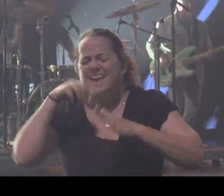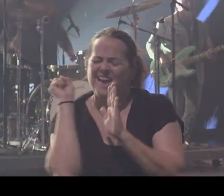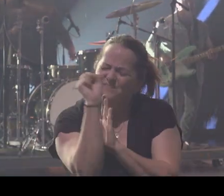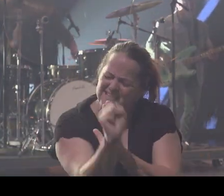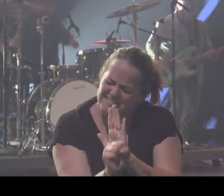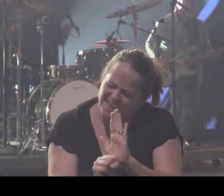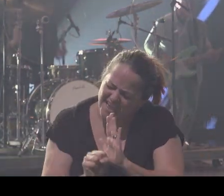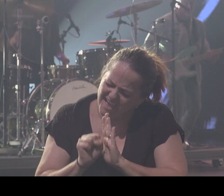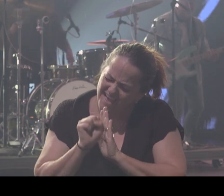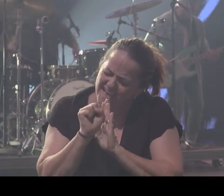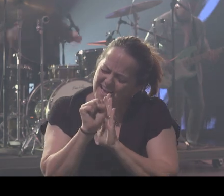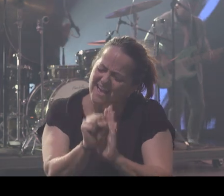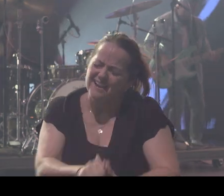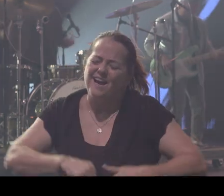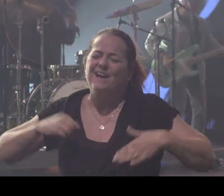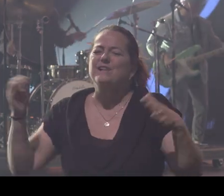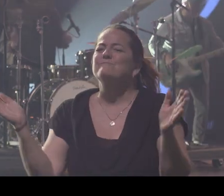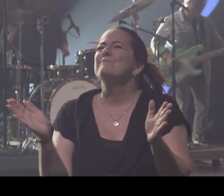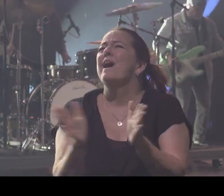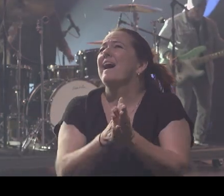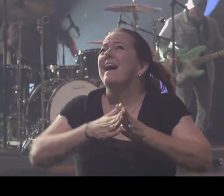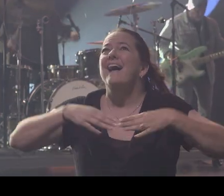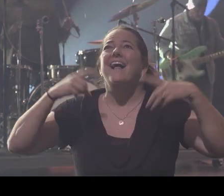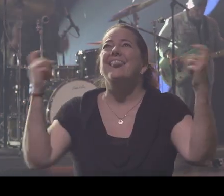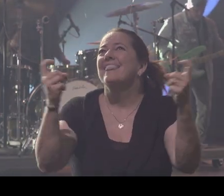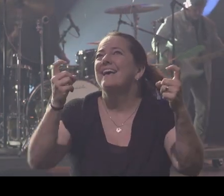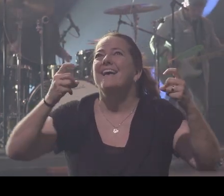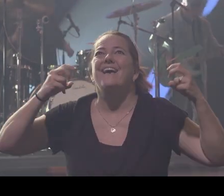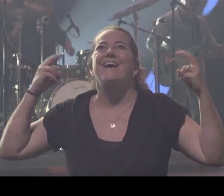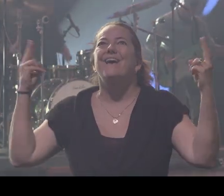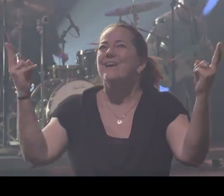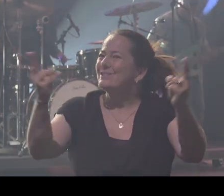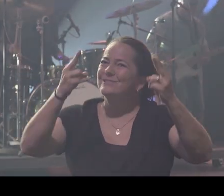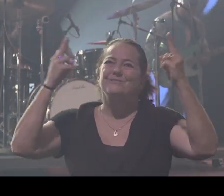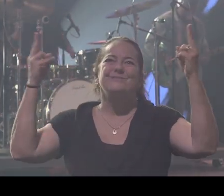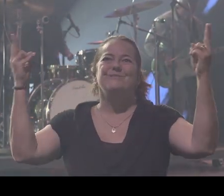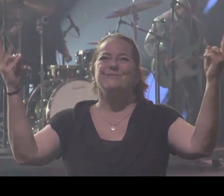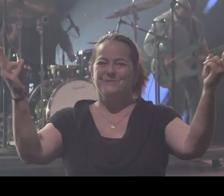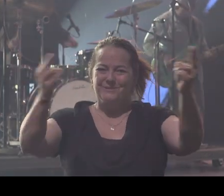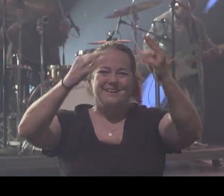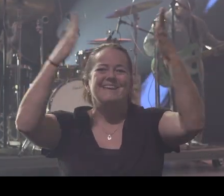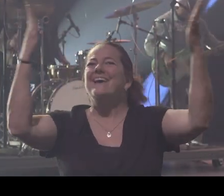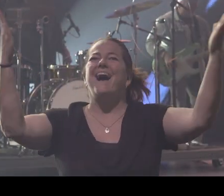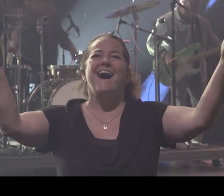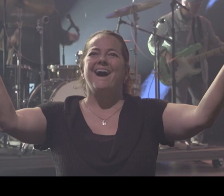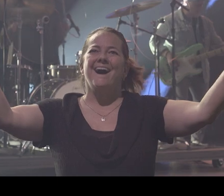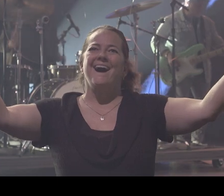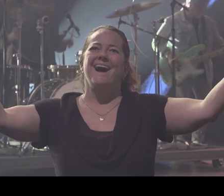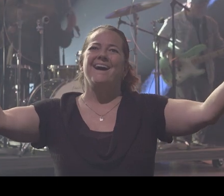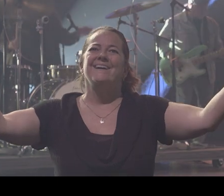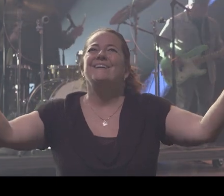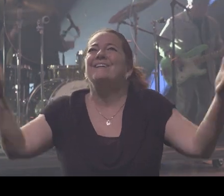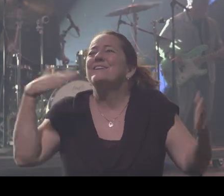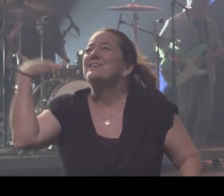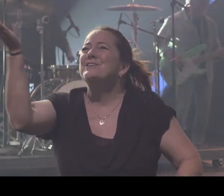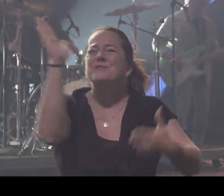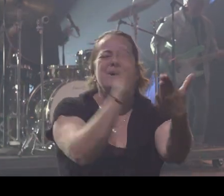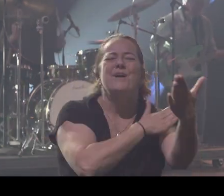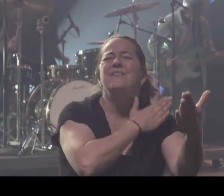hallelujah You are the song, you